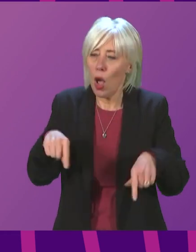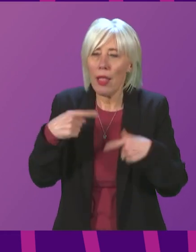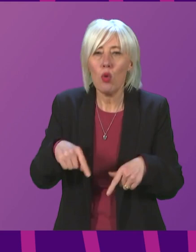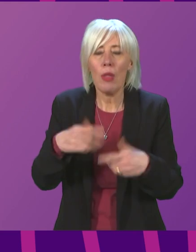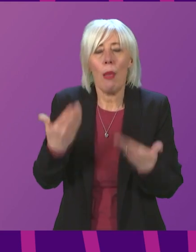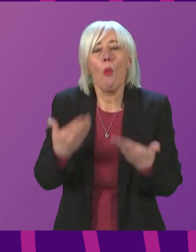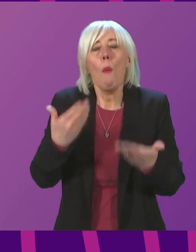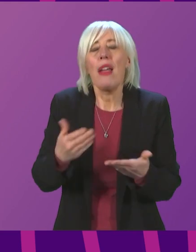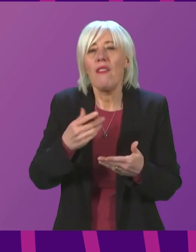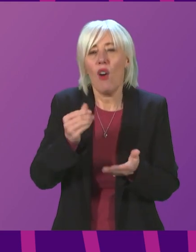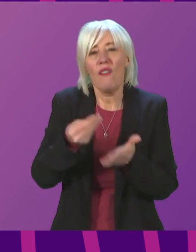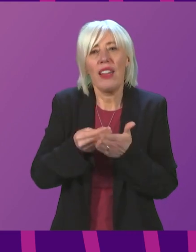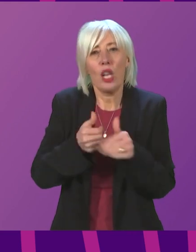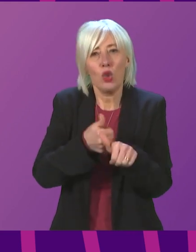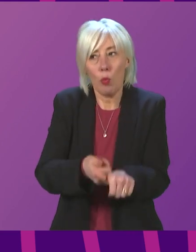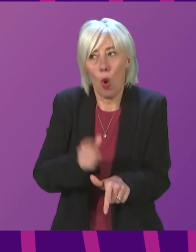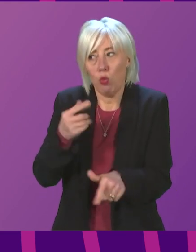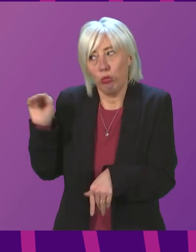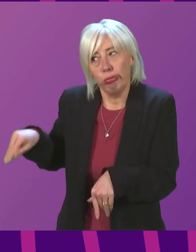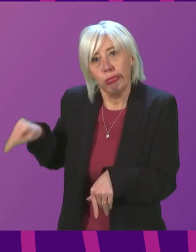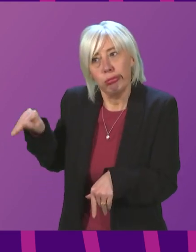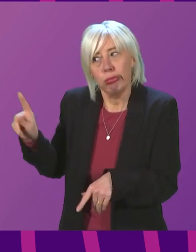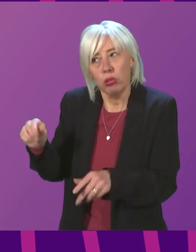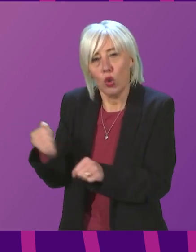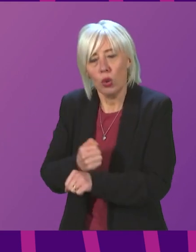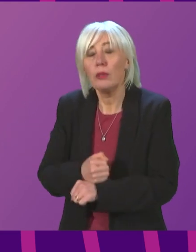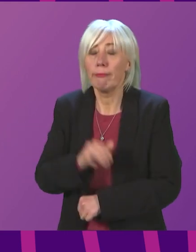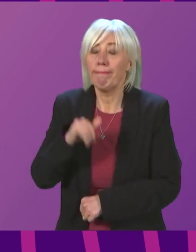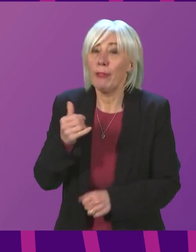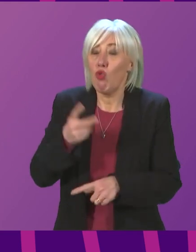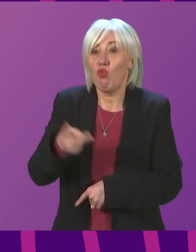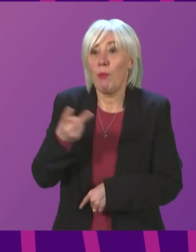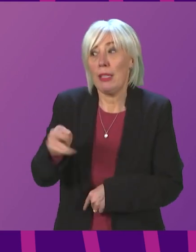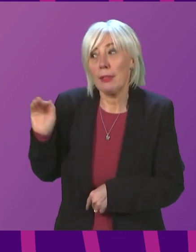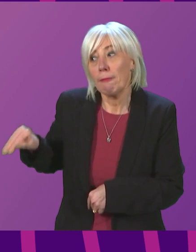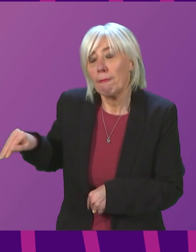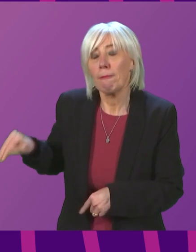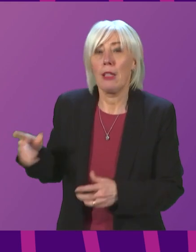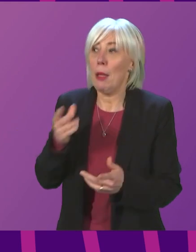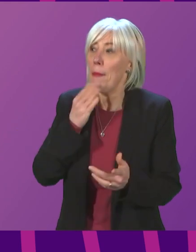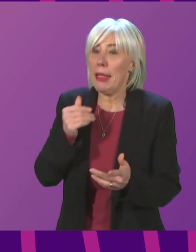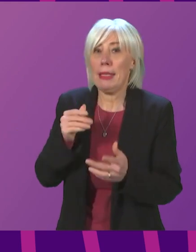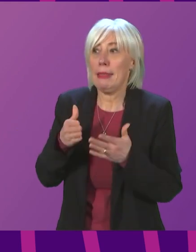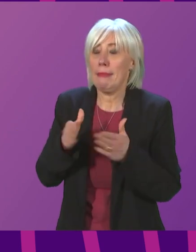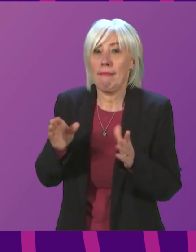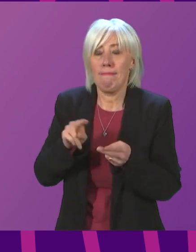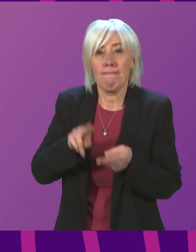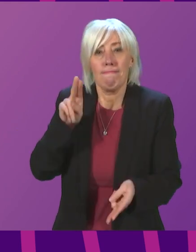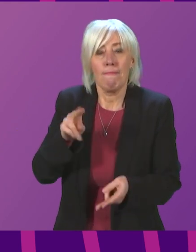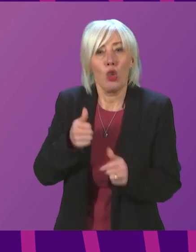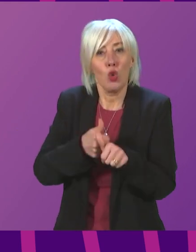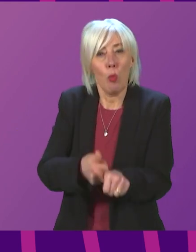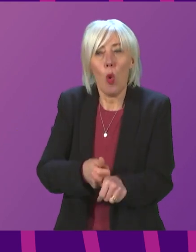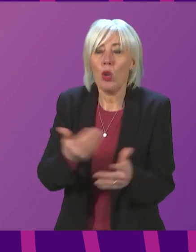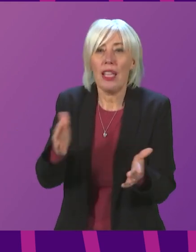First Minister. We have made repeated calls on the UK Government to increase the level of support available during the Omicron wave, either